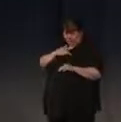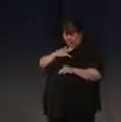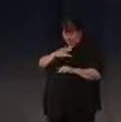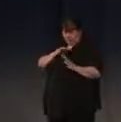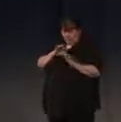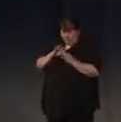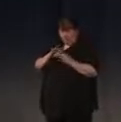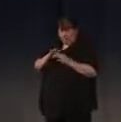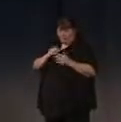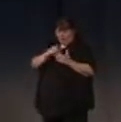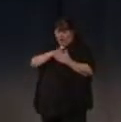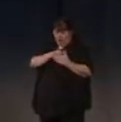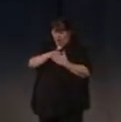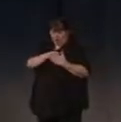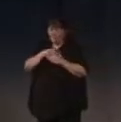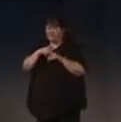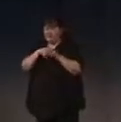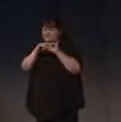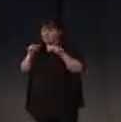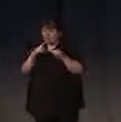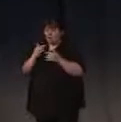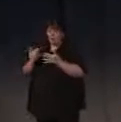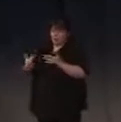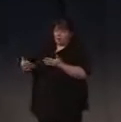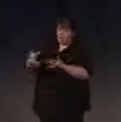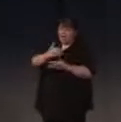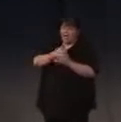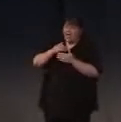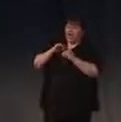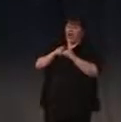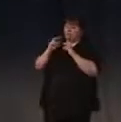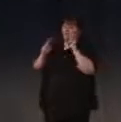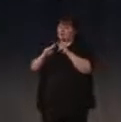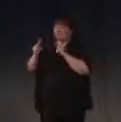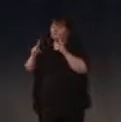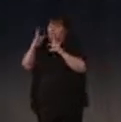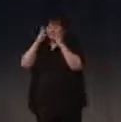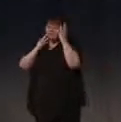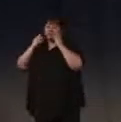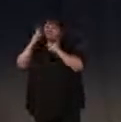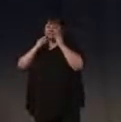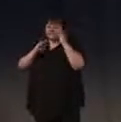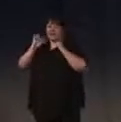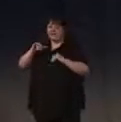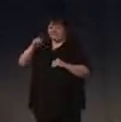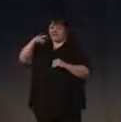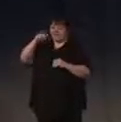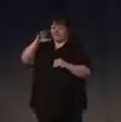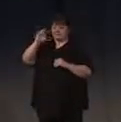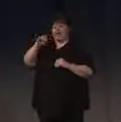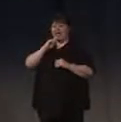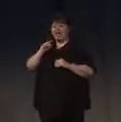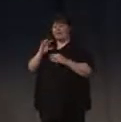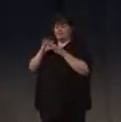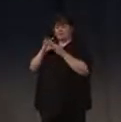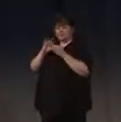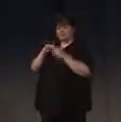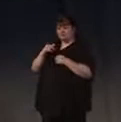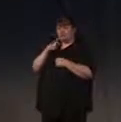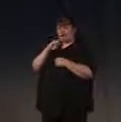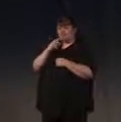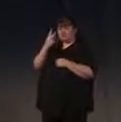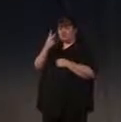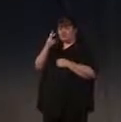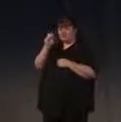And at the same time, you would get all this sort of data about how people were experiencing space. And he mentioned earlier there actually were two ski